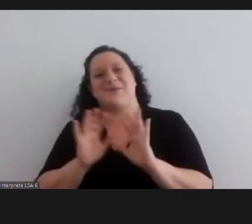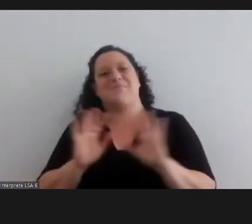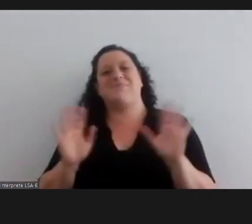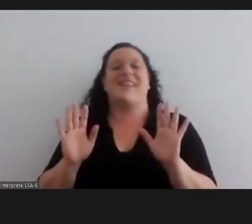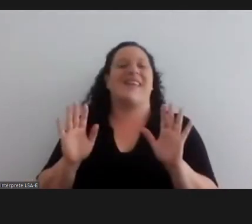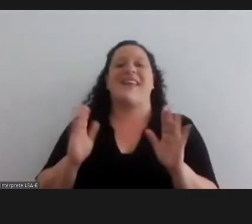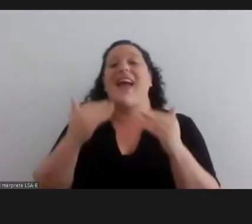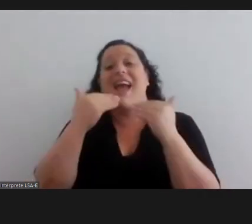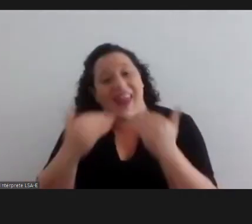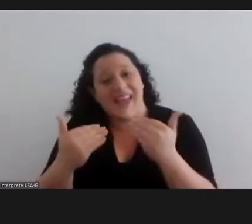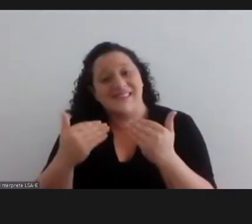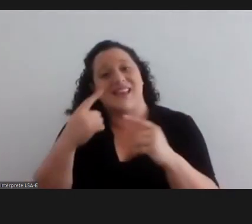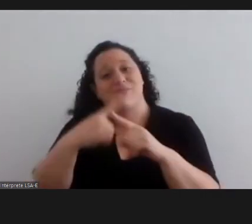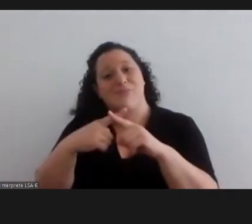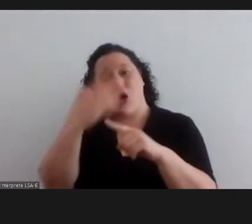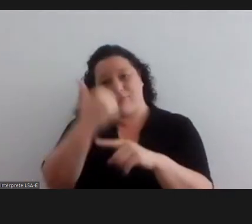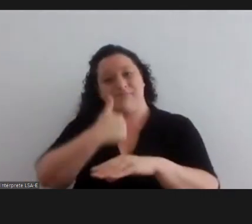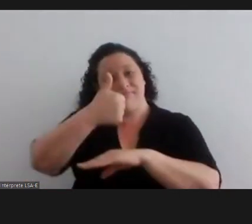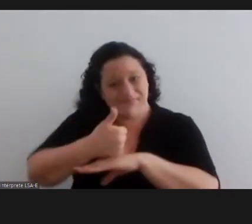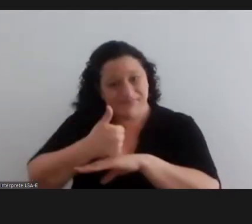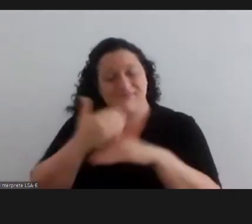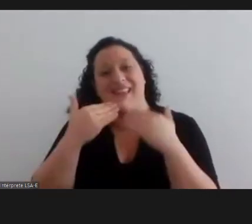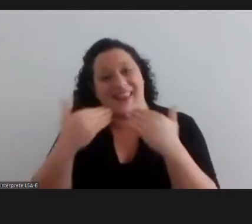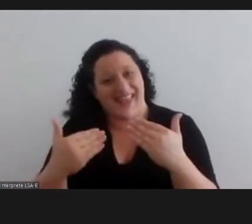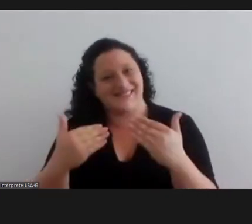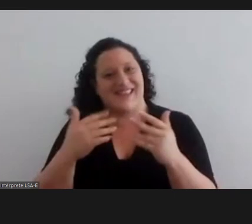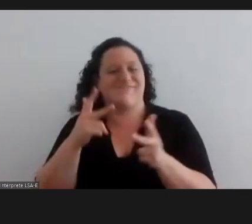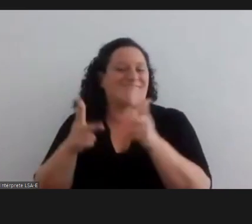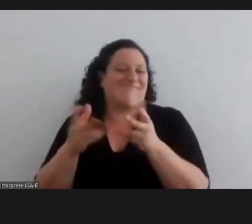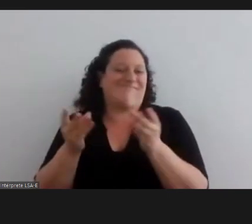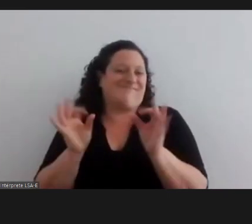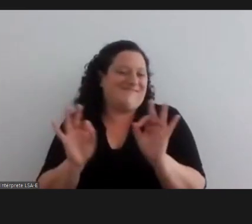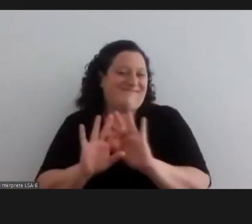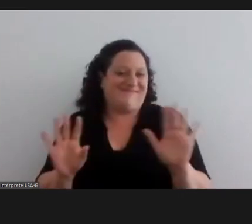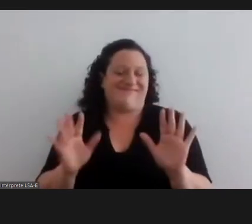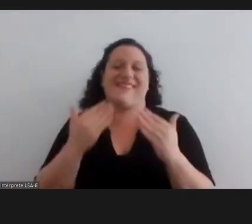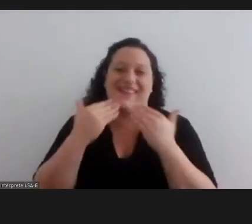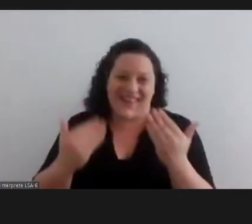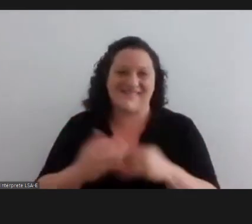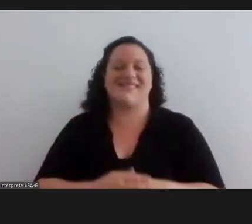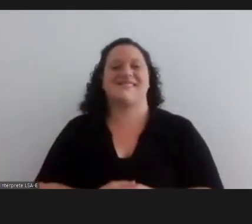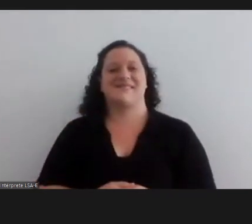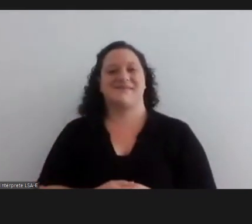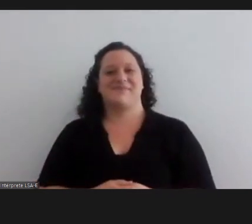once again i would like to thank you for the space and i think that this is it for me thank you very much